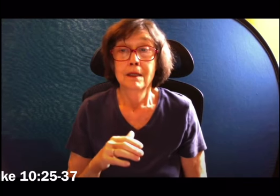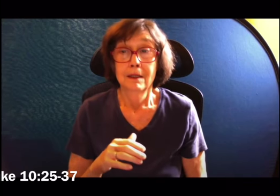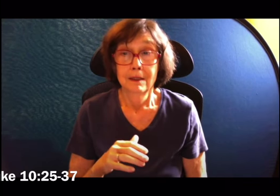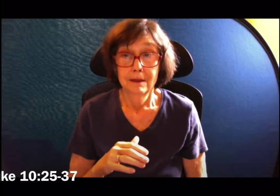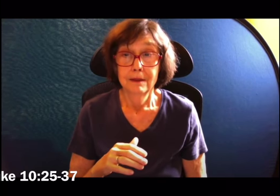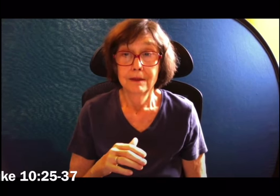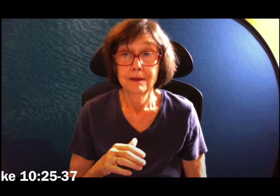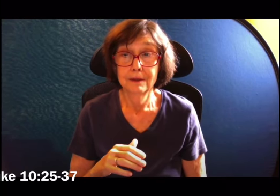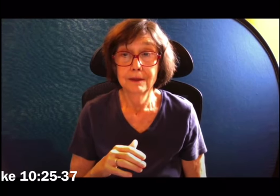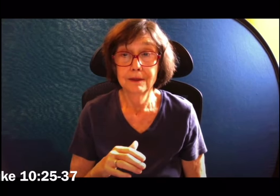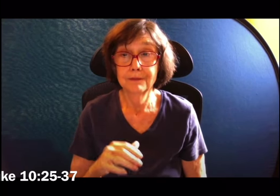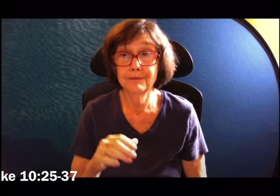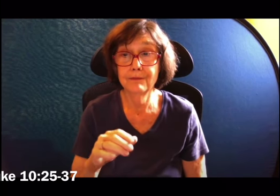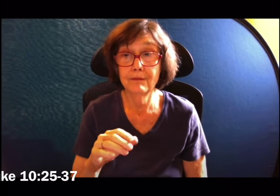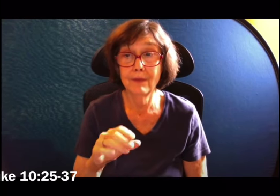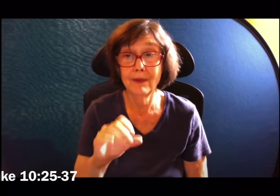you on my way back.